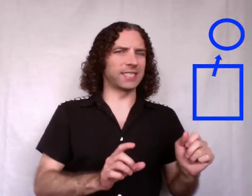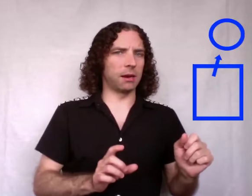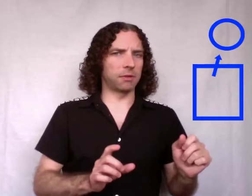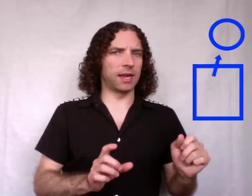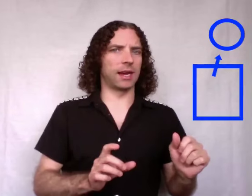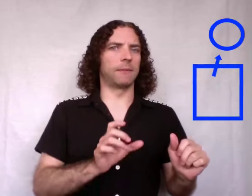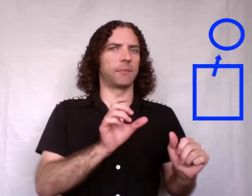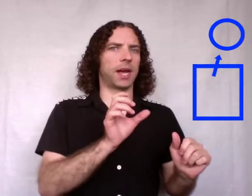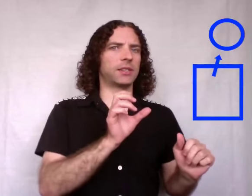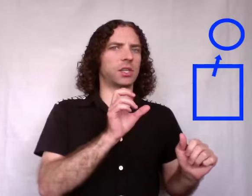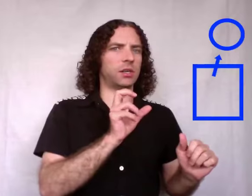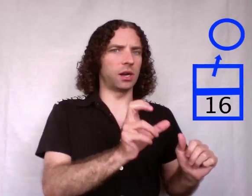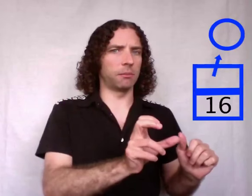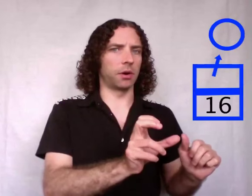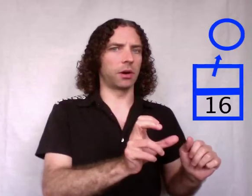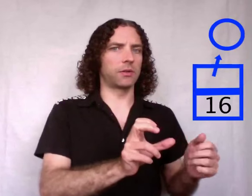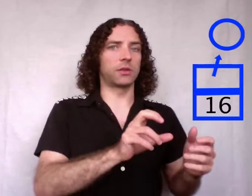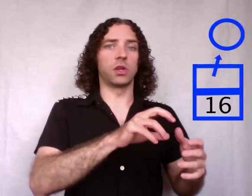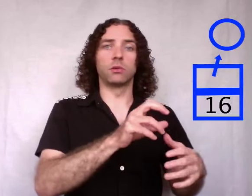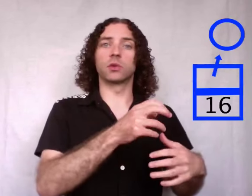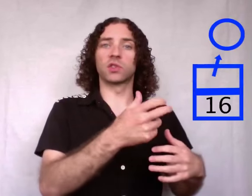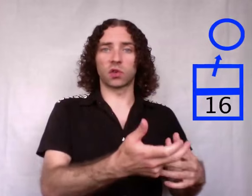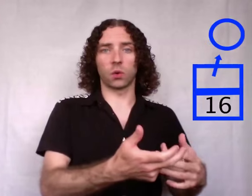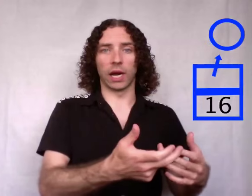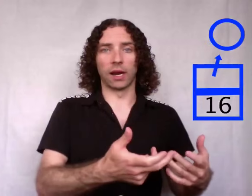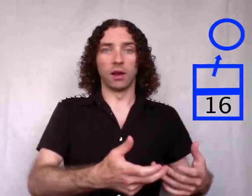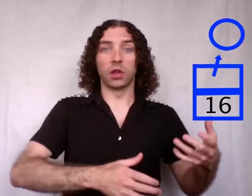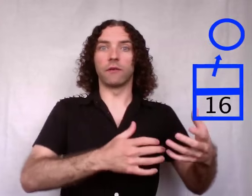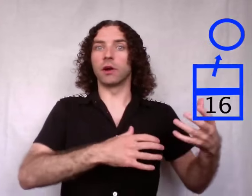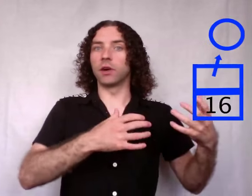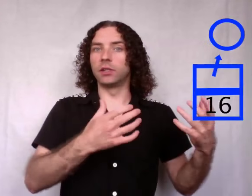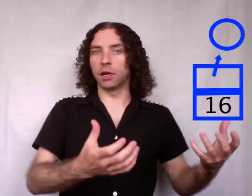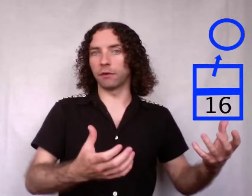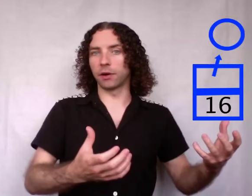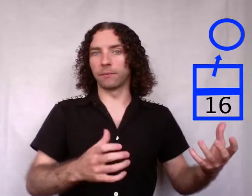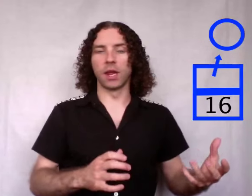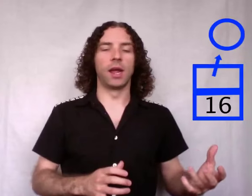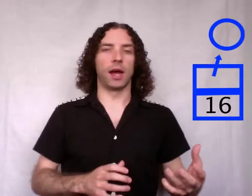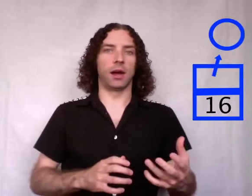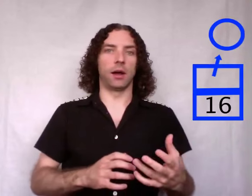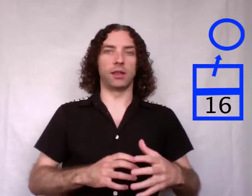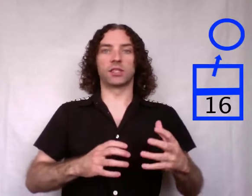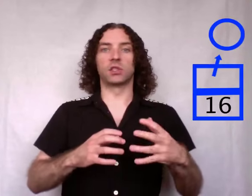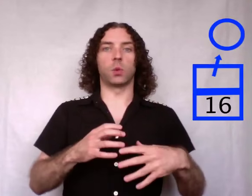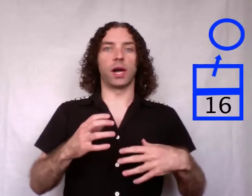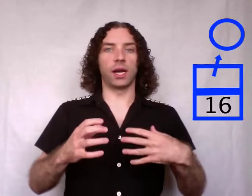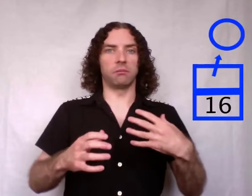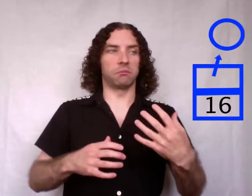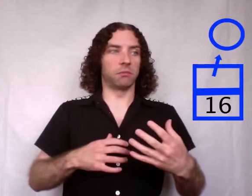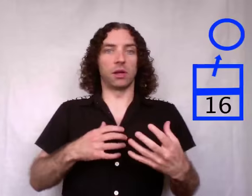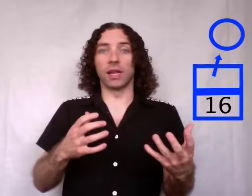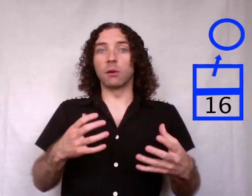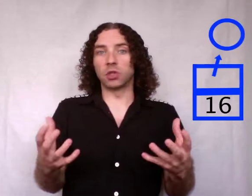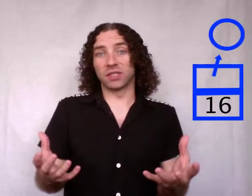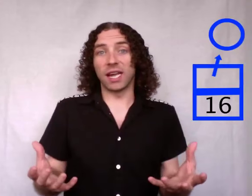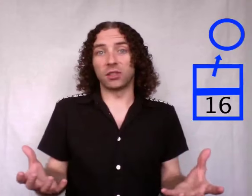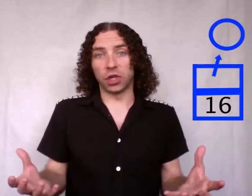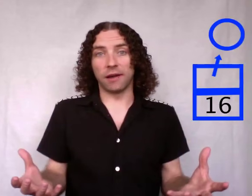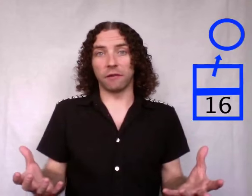same thing as a number that the users store. They're very, very different. And this is why languages like Java,